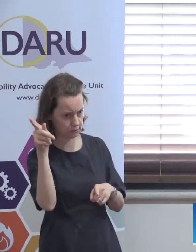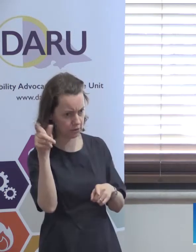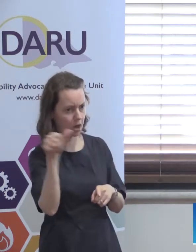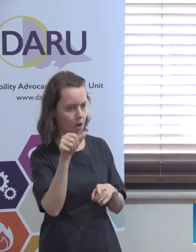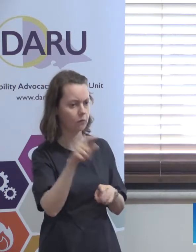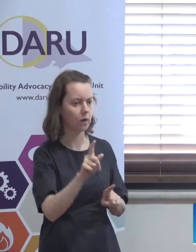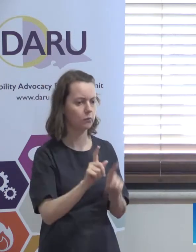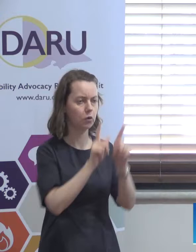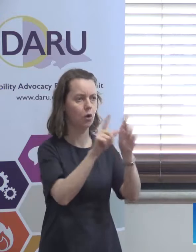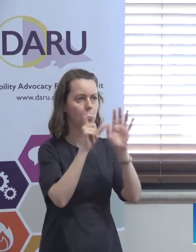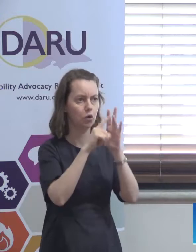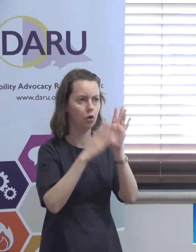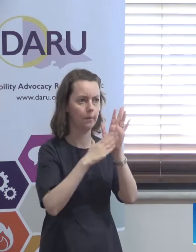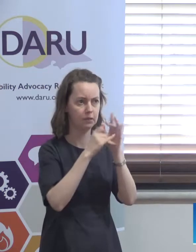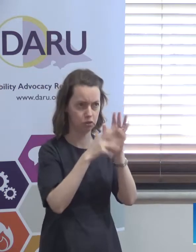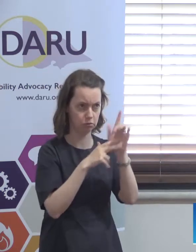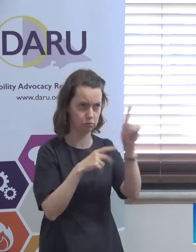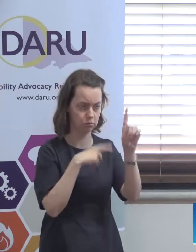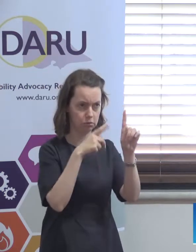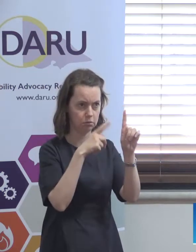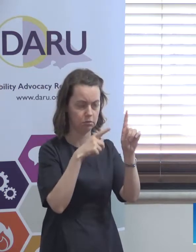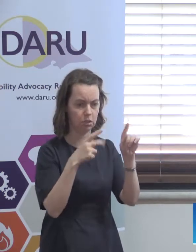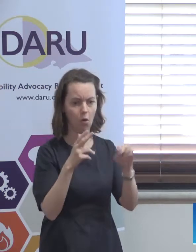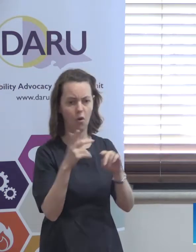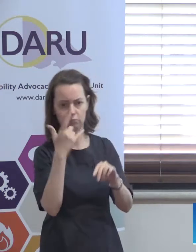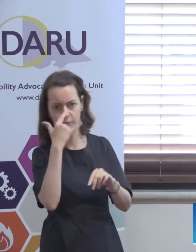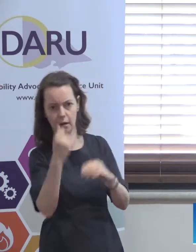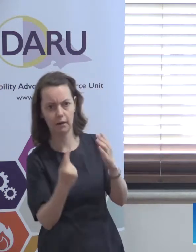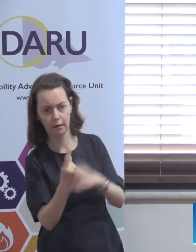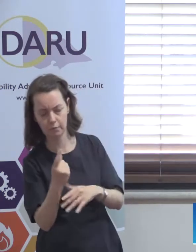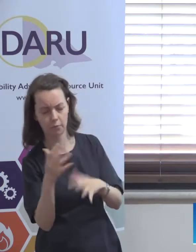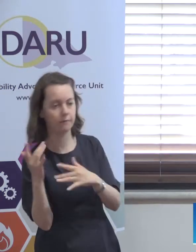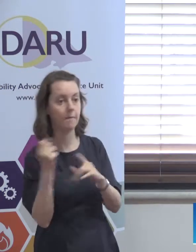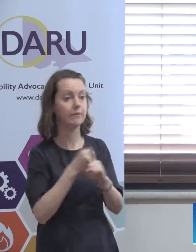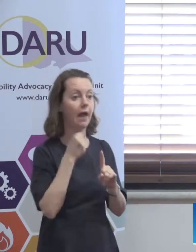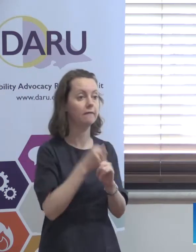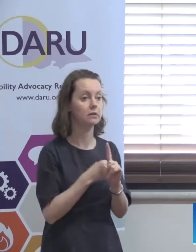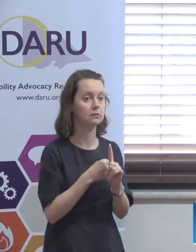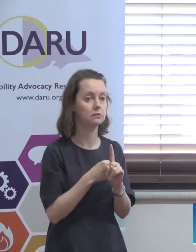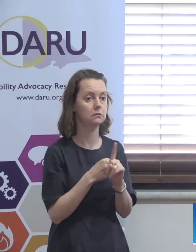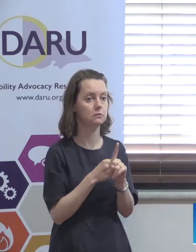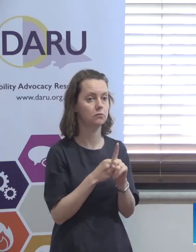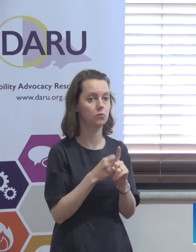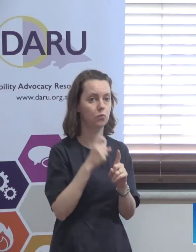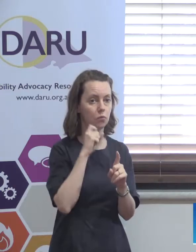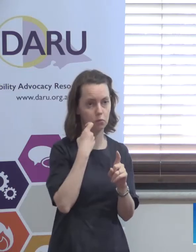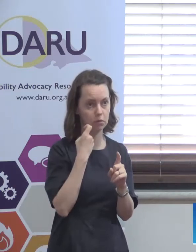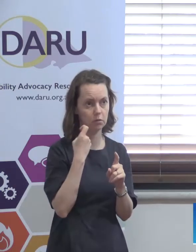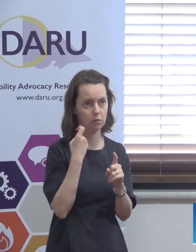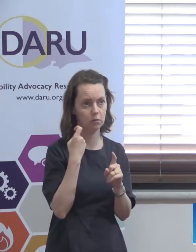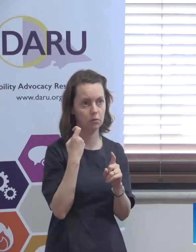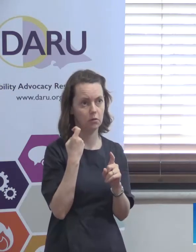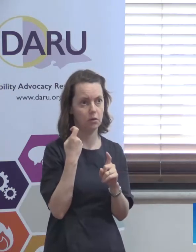go to the commission or when there's critical incidents or whatever it is. So advocates will be, reportable incidents,